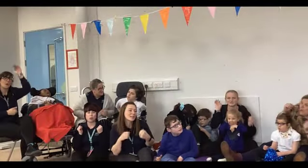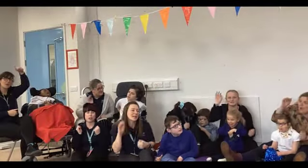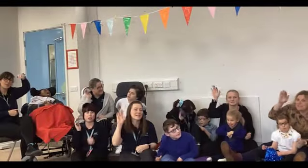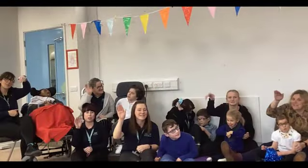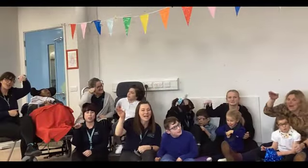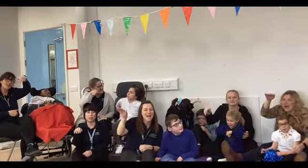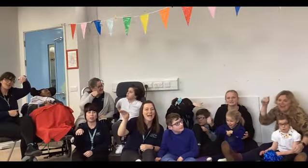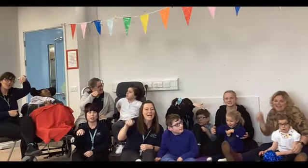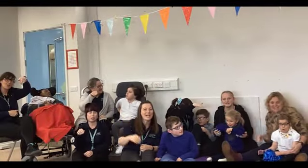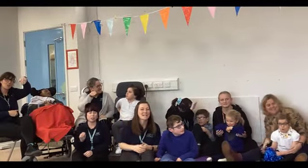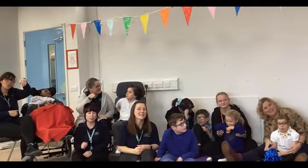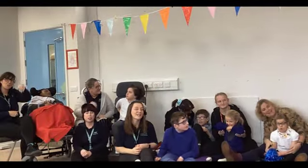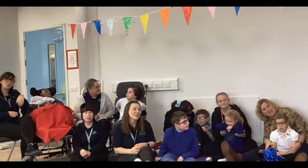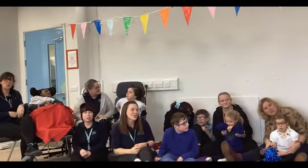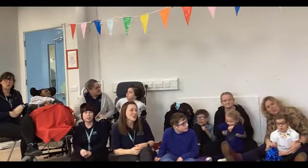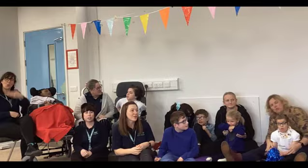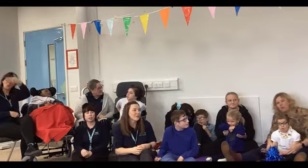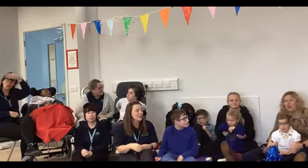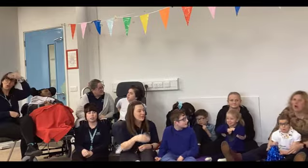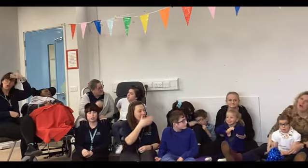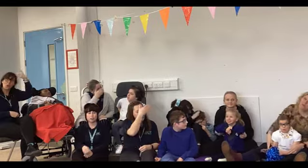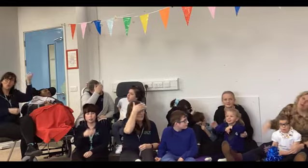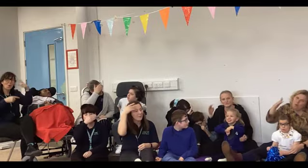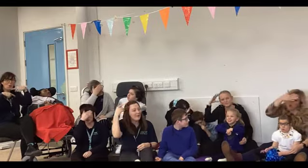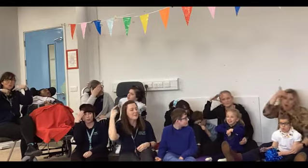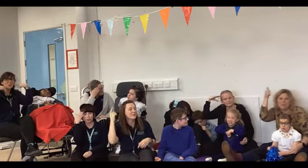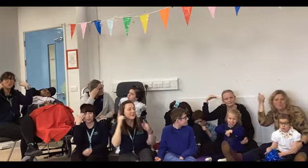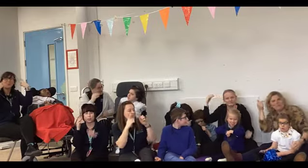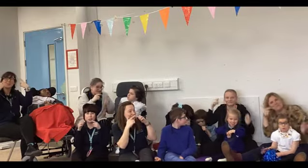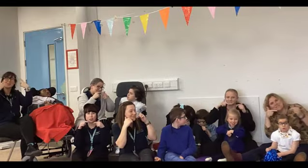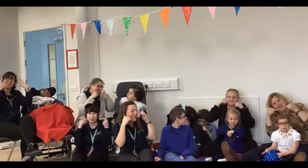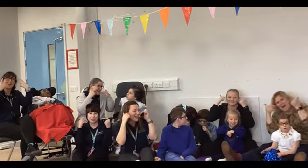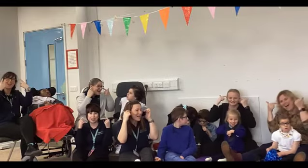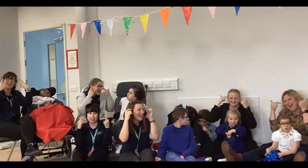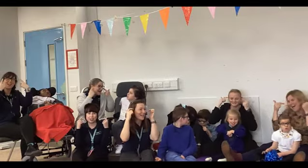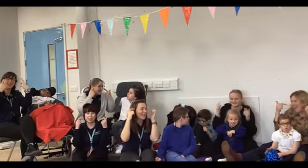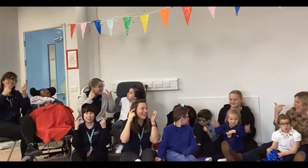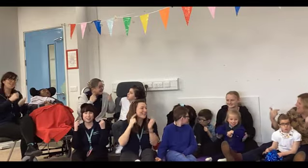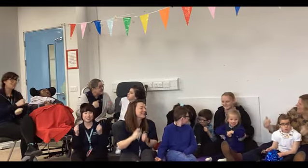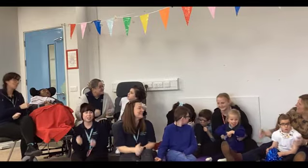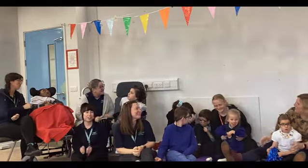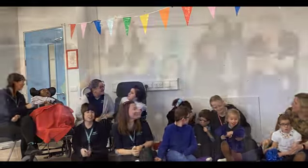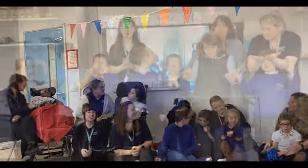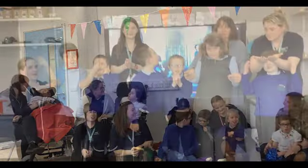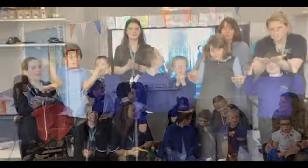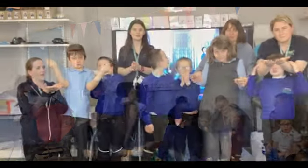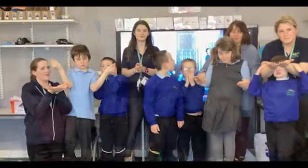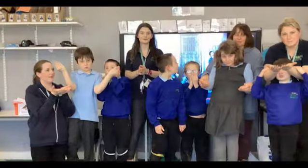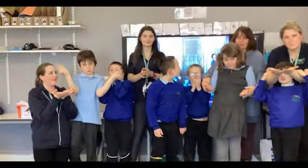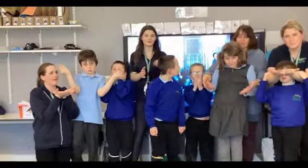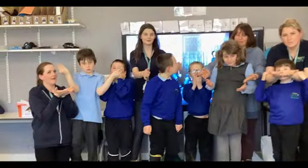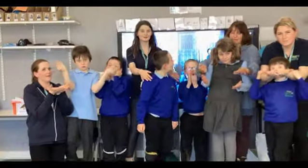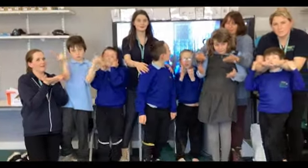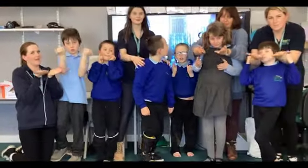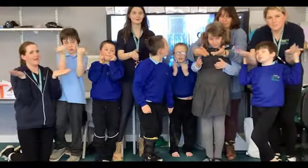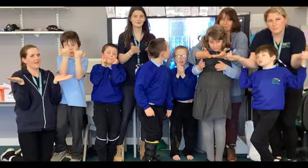outside, show the world the warmth of your smile But more than anything,